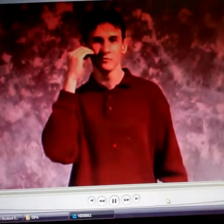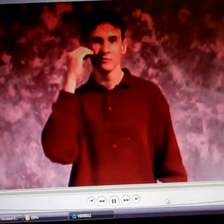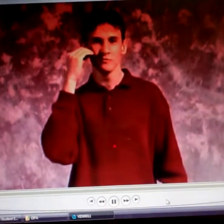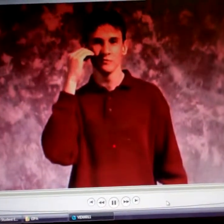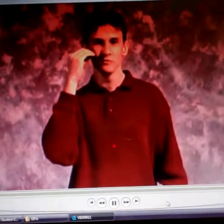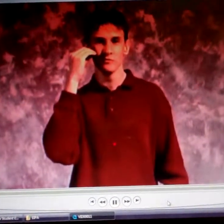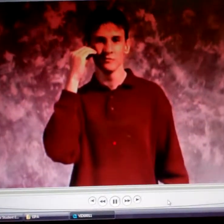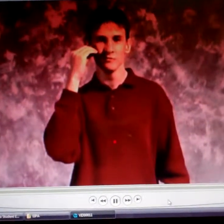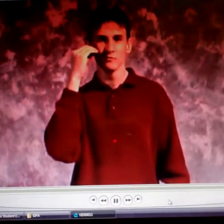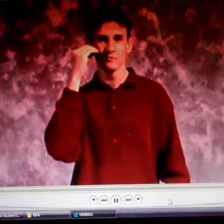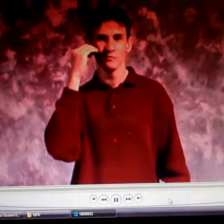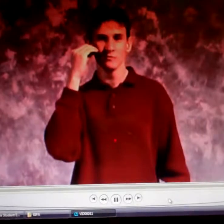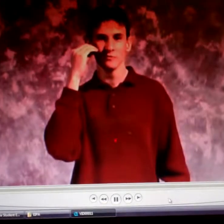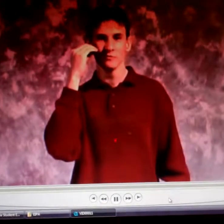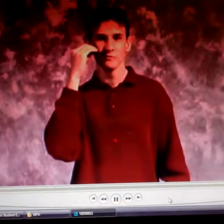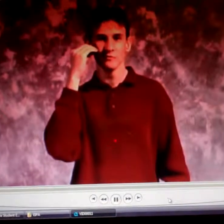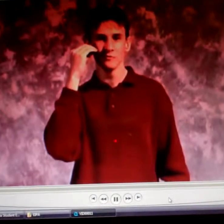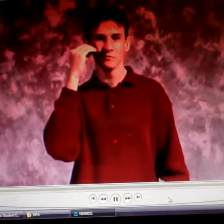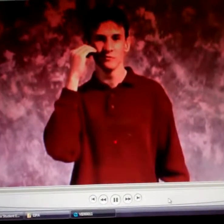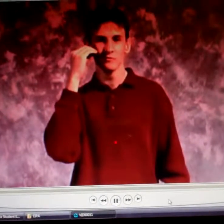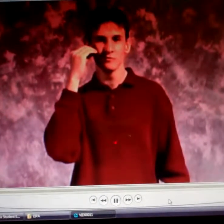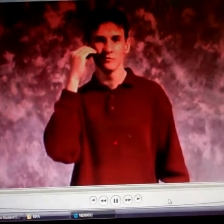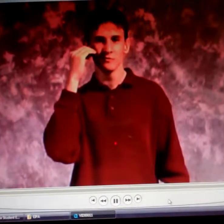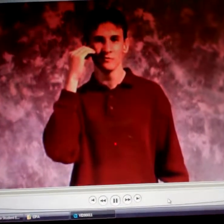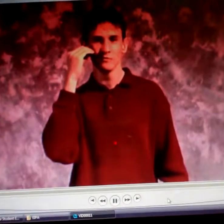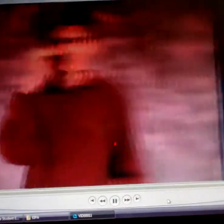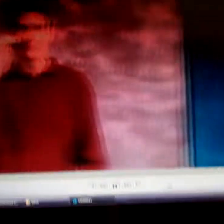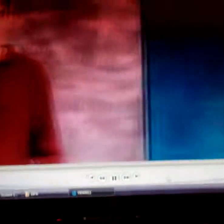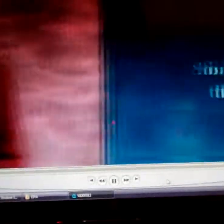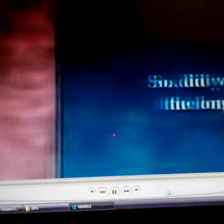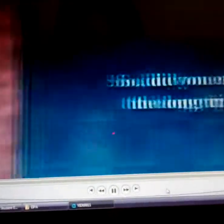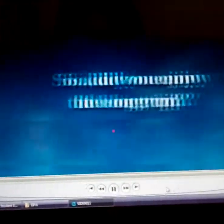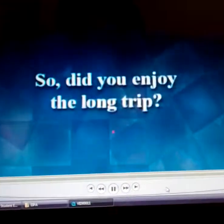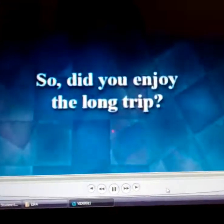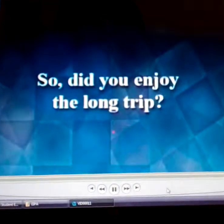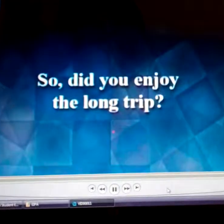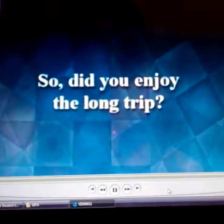and they were able to hang out for a little bit before we had to go home.